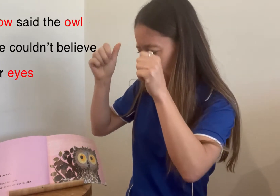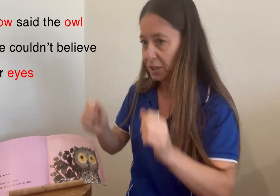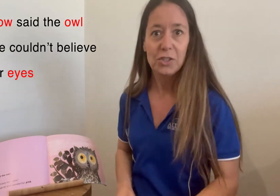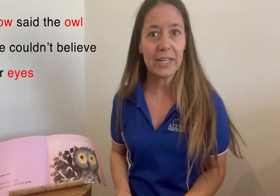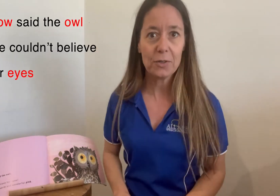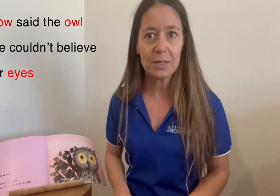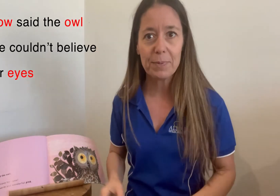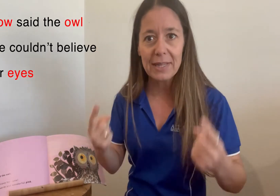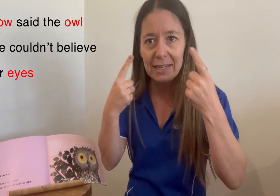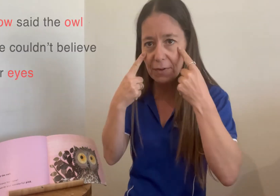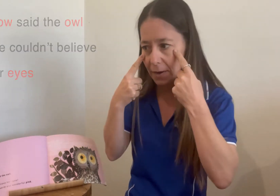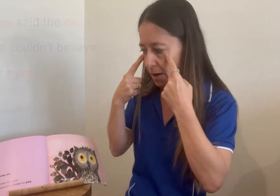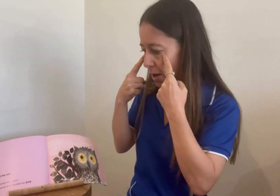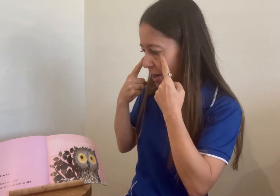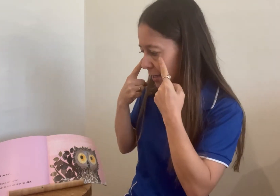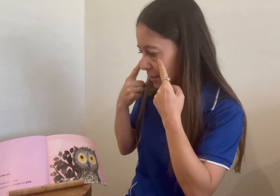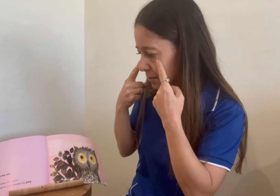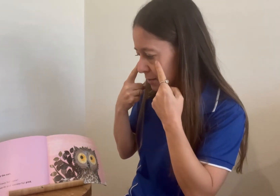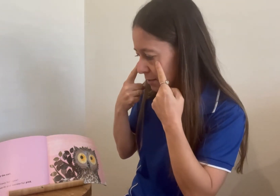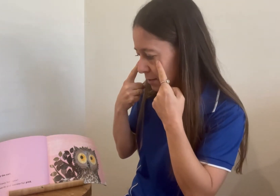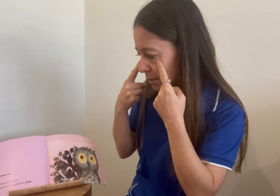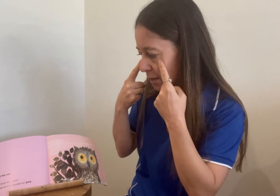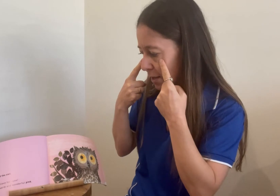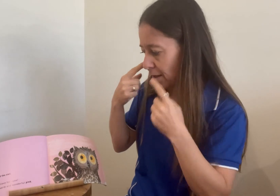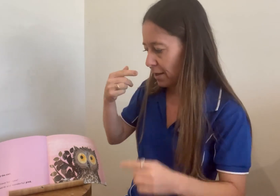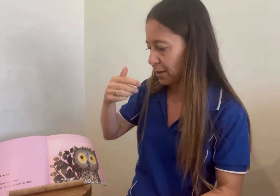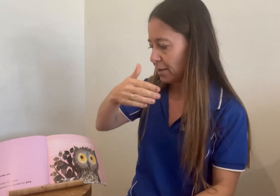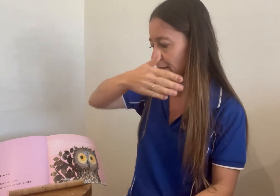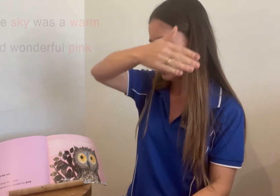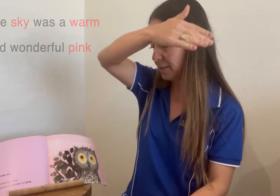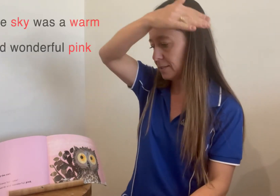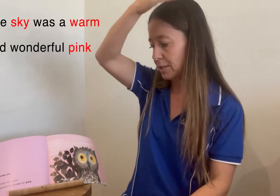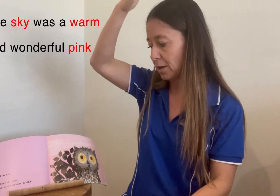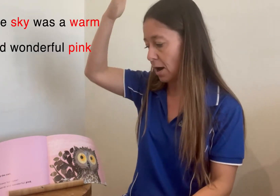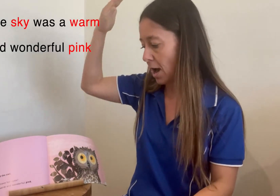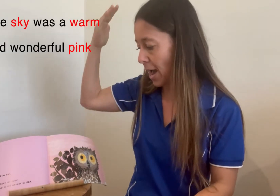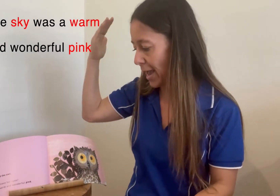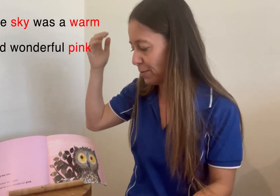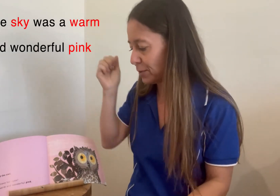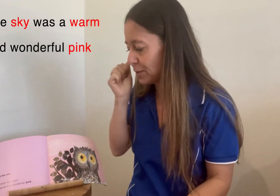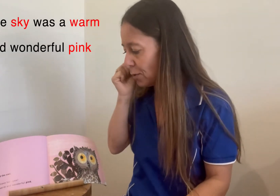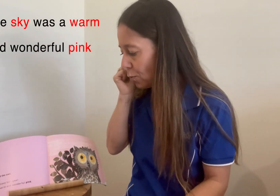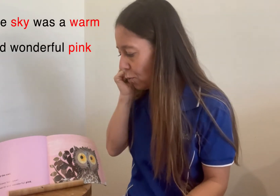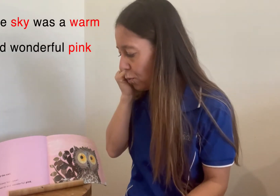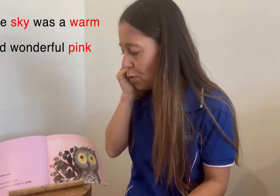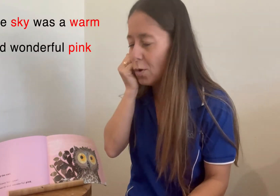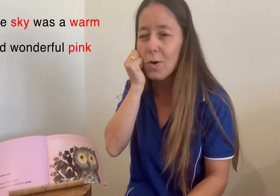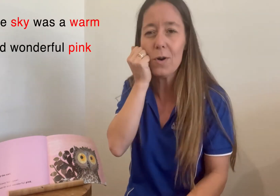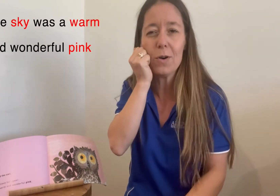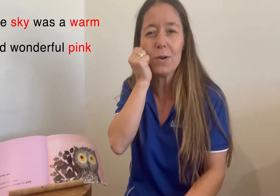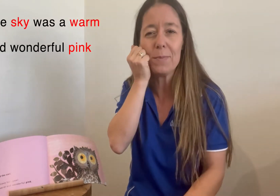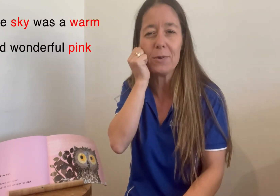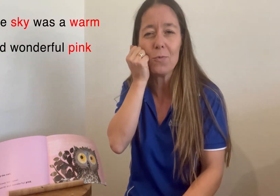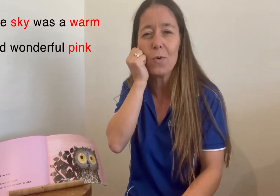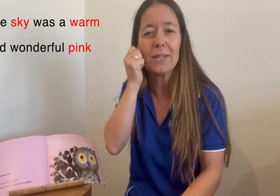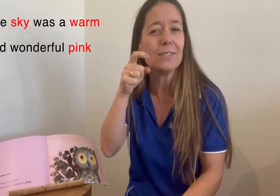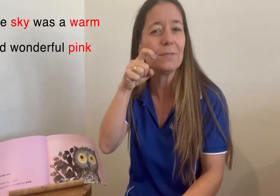She couldn't believe her eyes. The sky was warm and wonderful